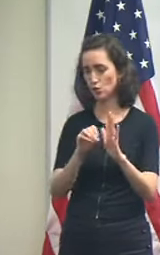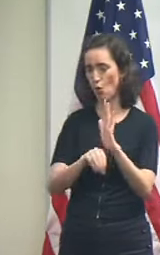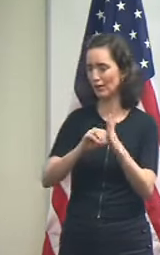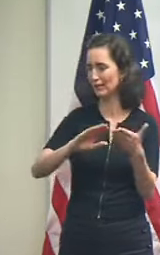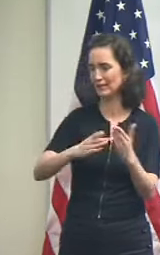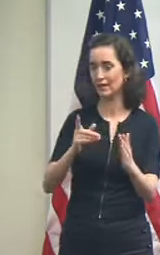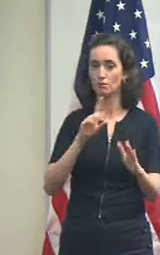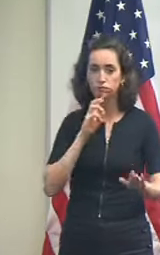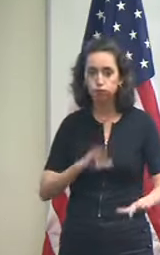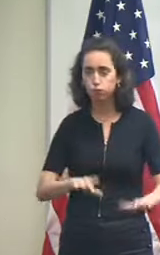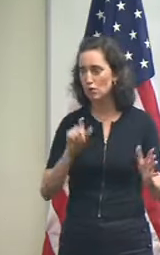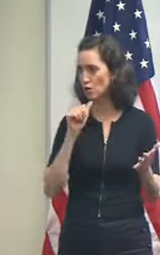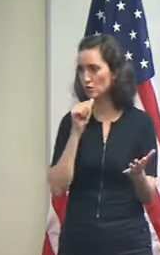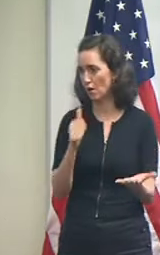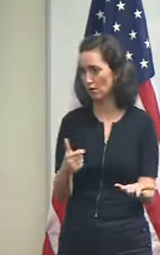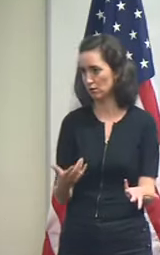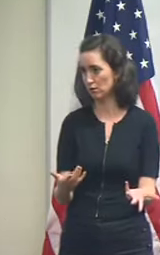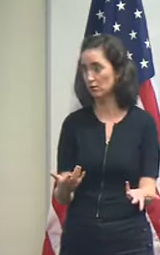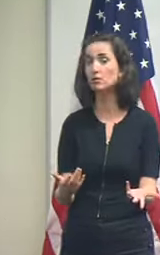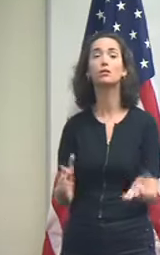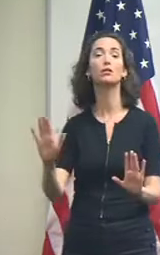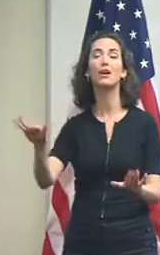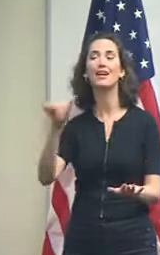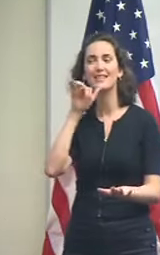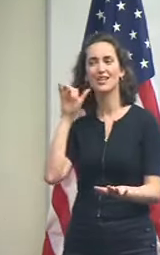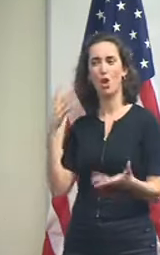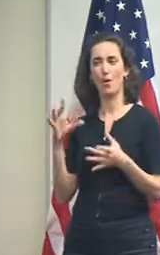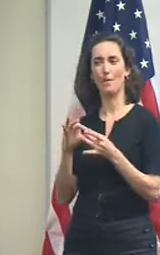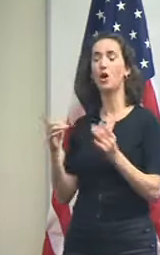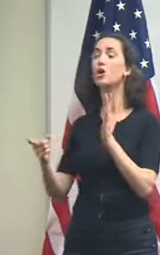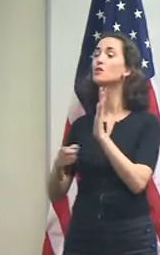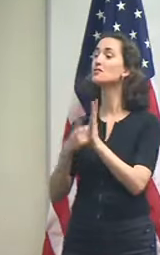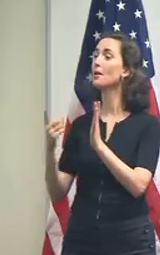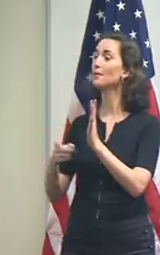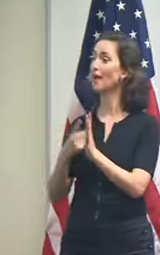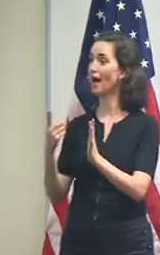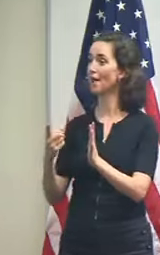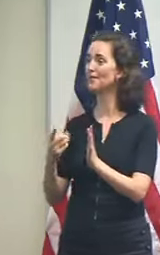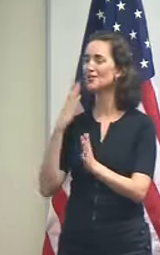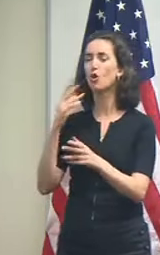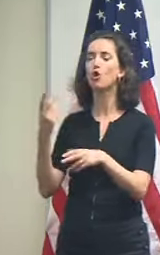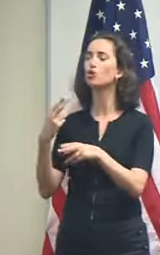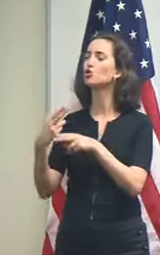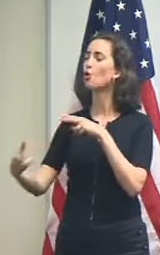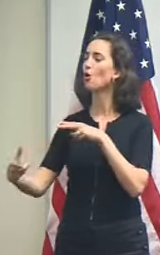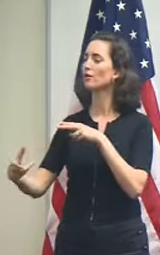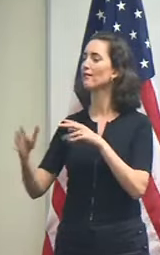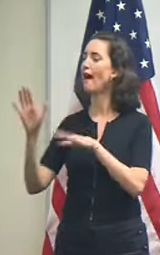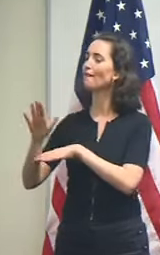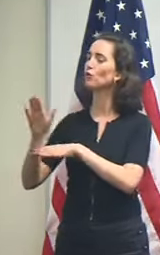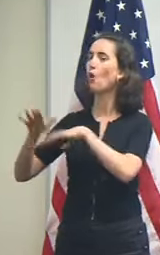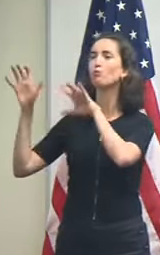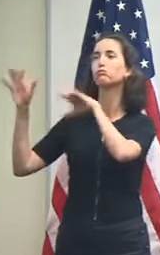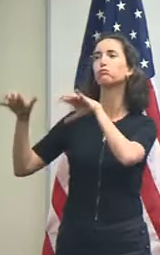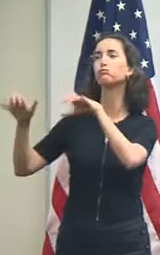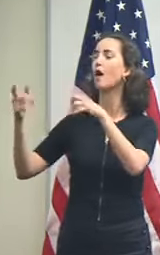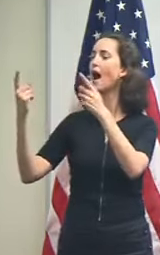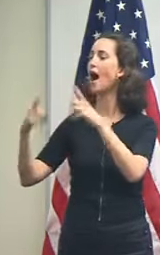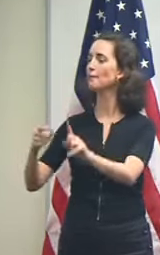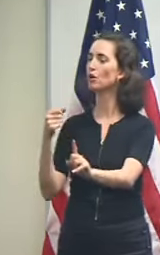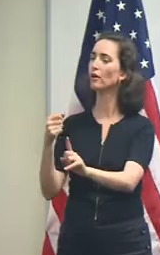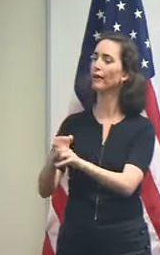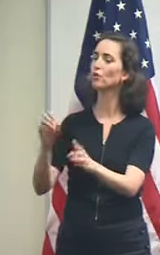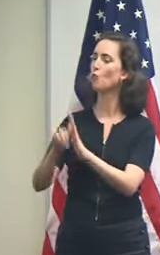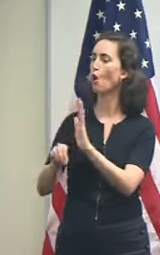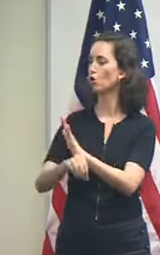and as I mentioned yesterday there are times when afternoon thunderstorms visit more rain on New Orleans than that so